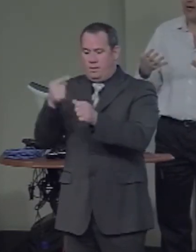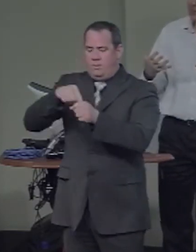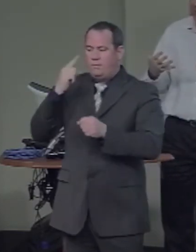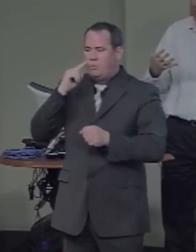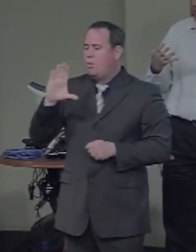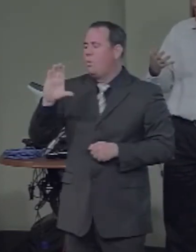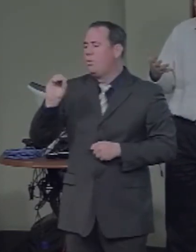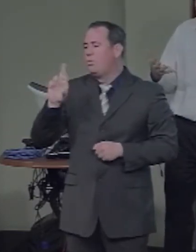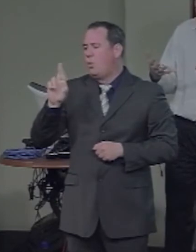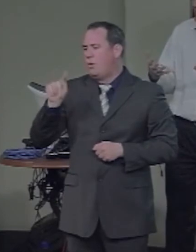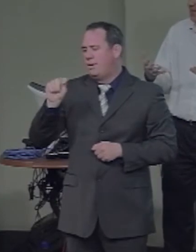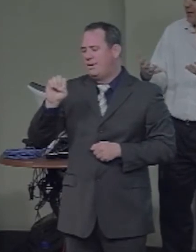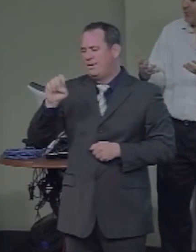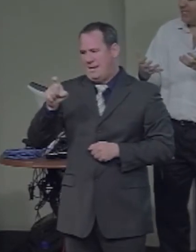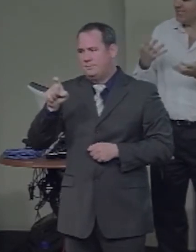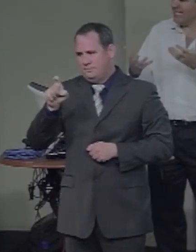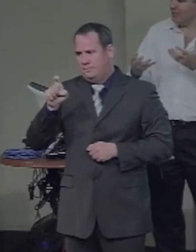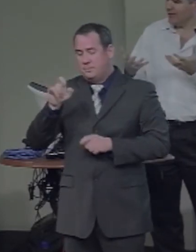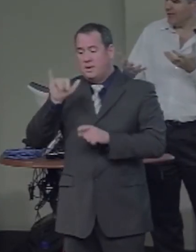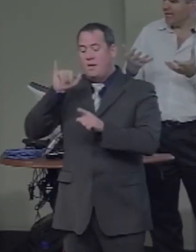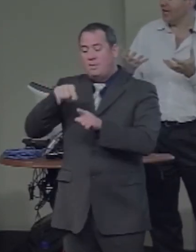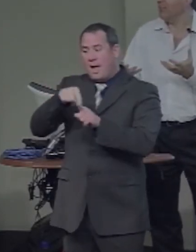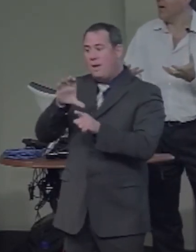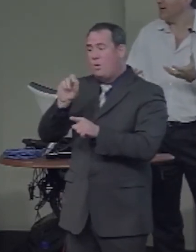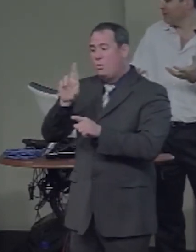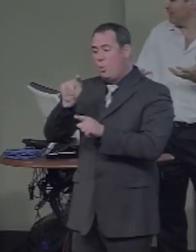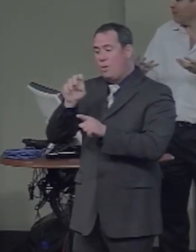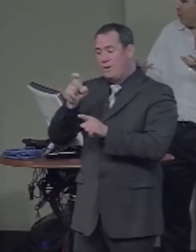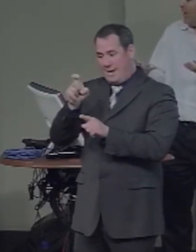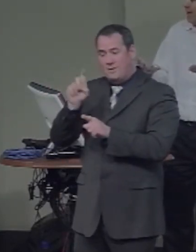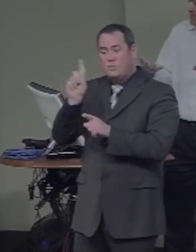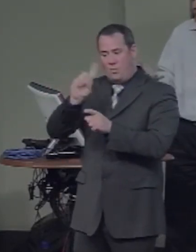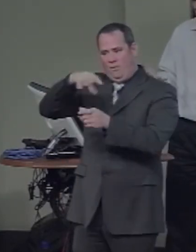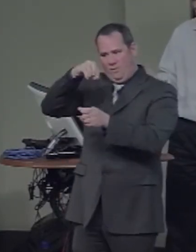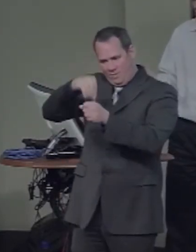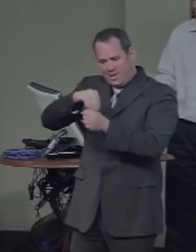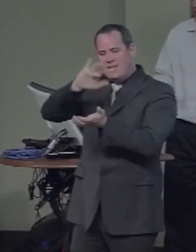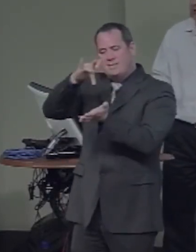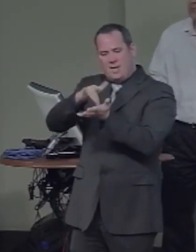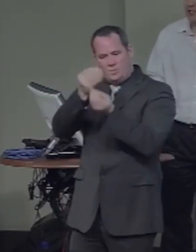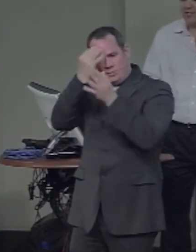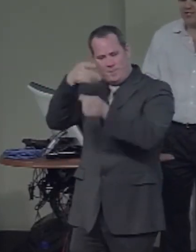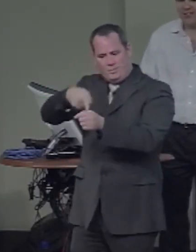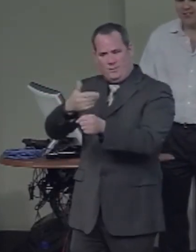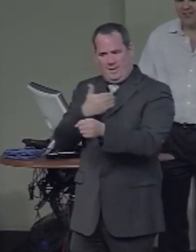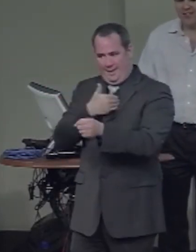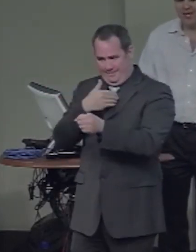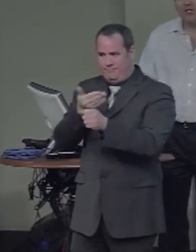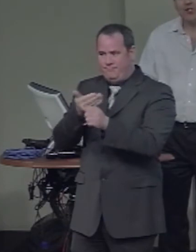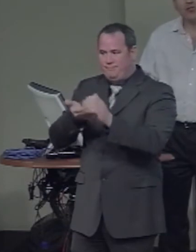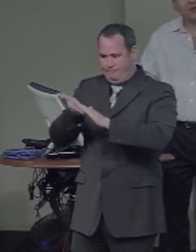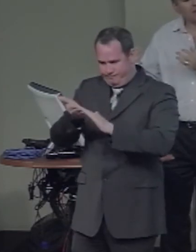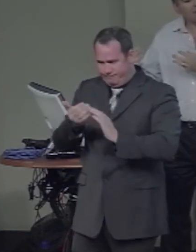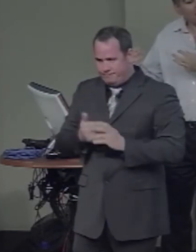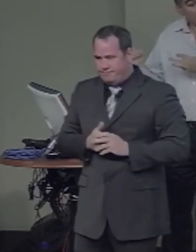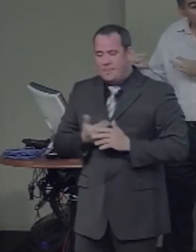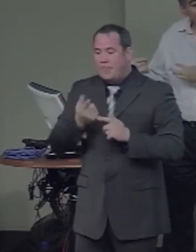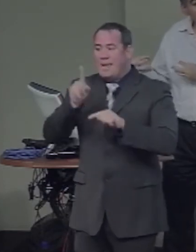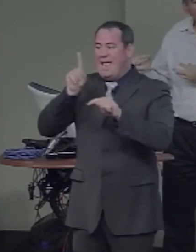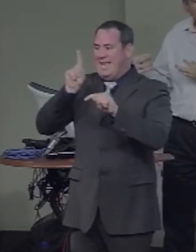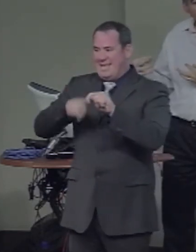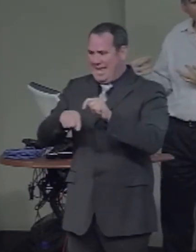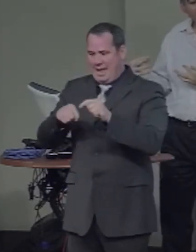The problem is they can't both be there because they are incompatible. They require different kinds of descriptions. So the